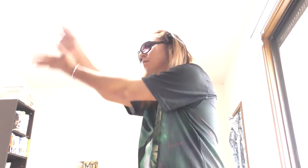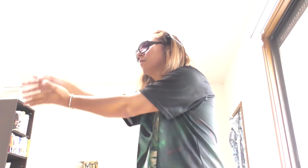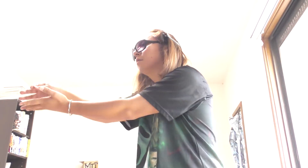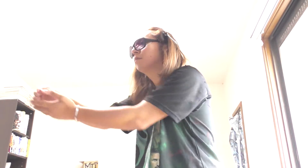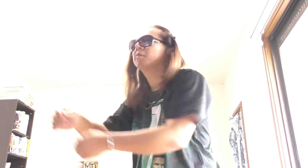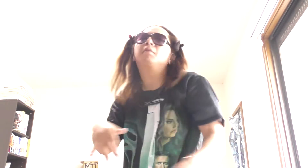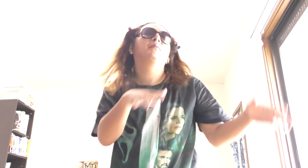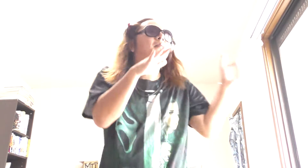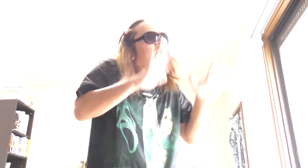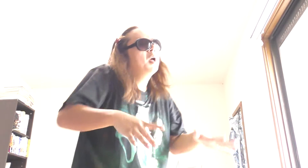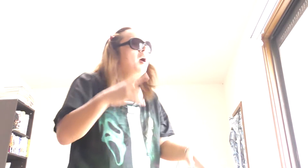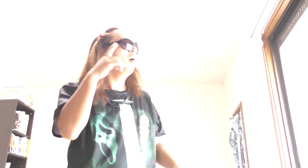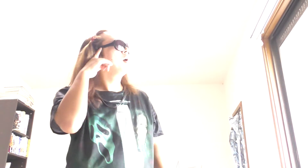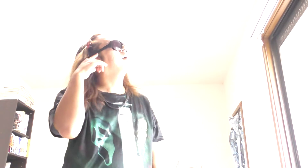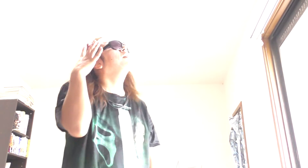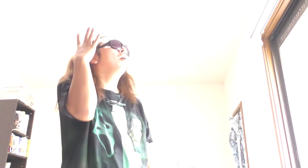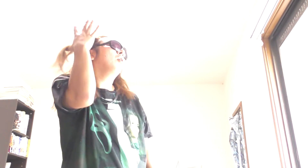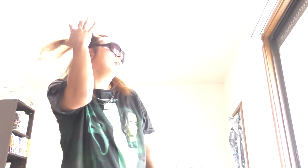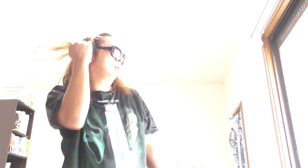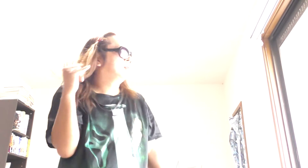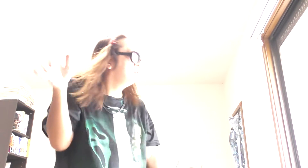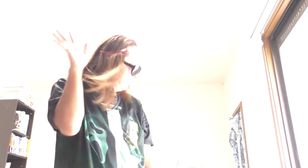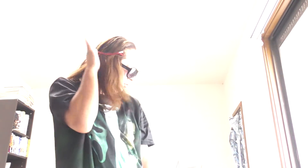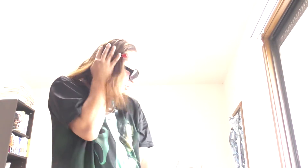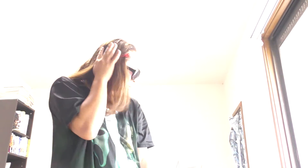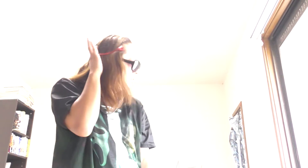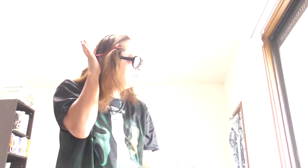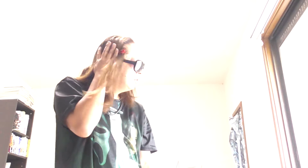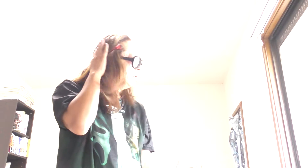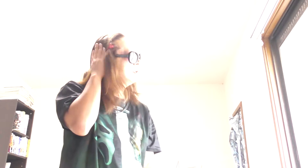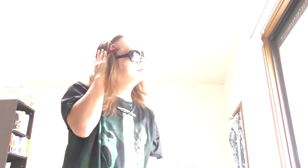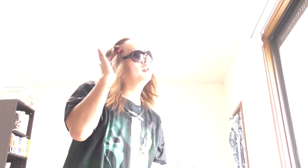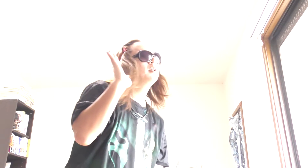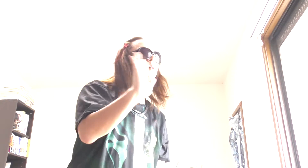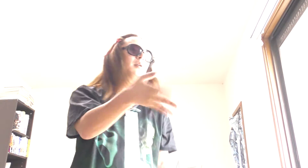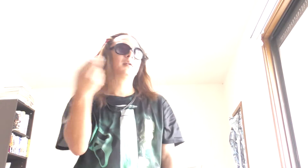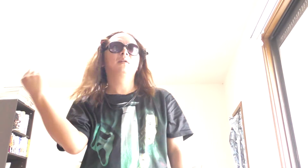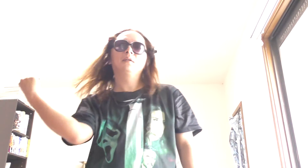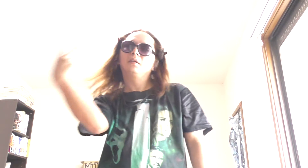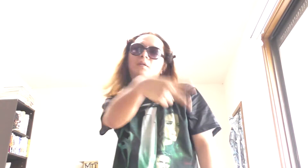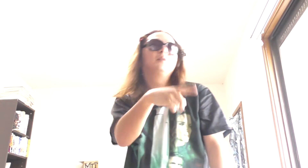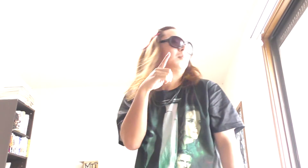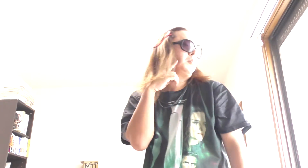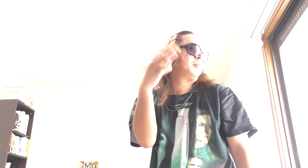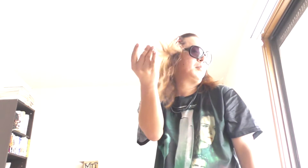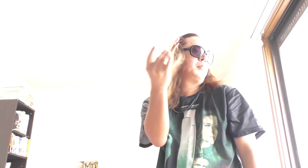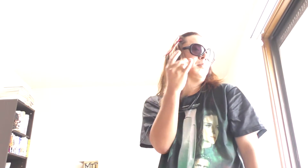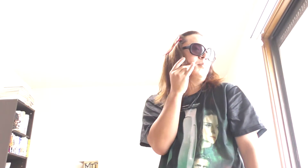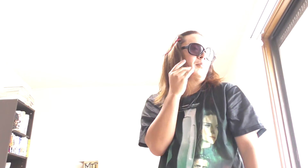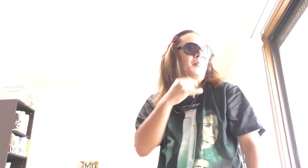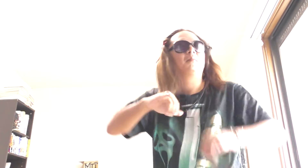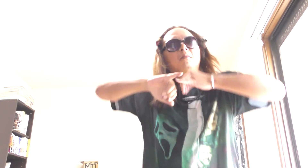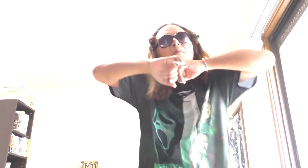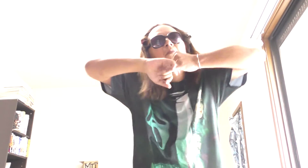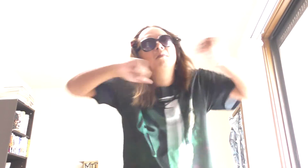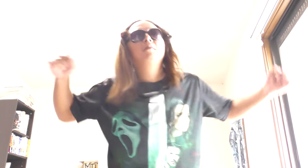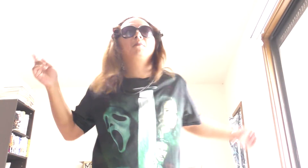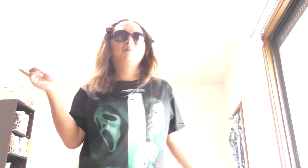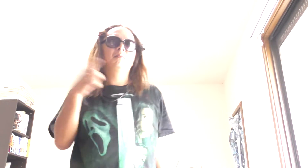I meant it. Now I know, oh, ooh, who I've been. But if you kissed me now, I know you'd fool me